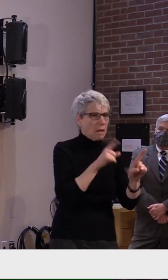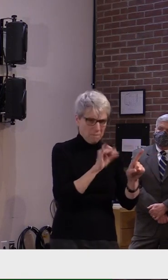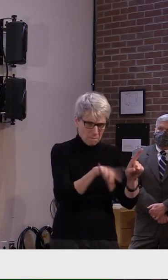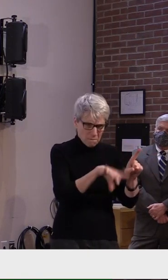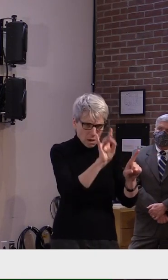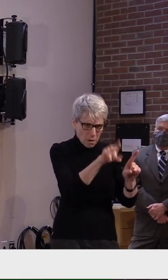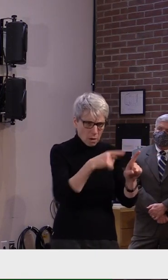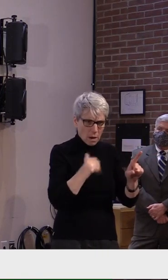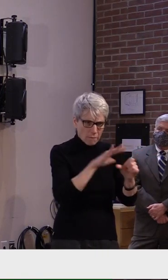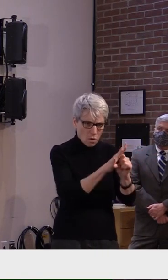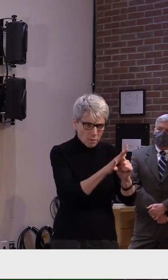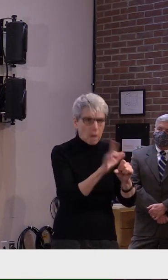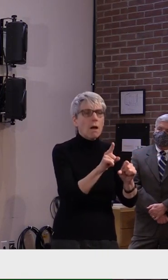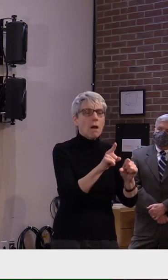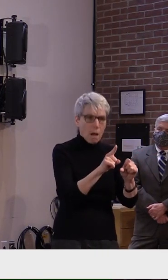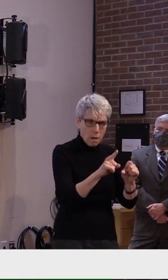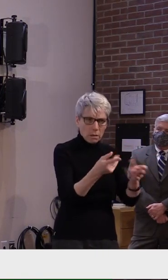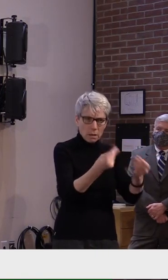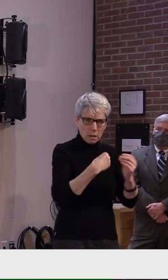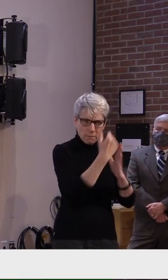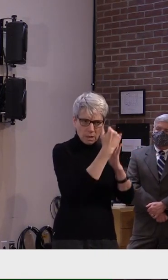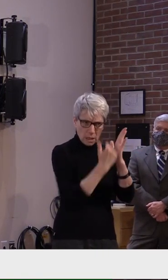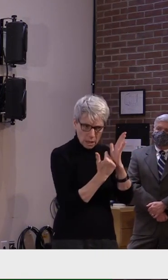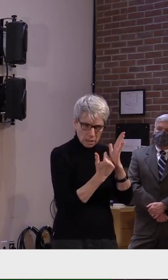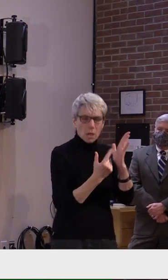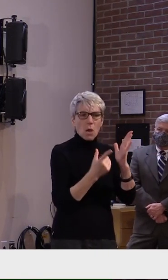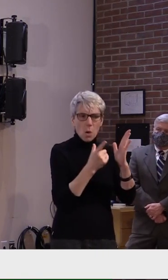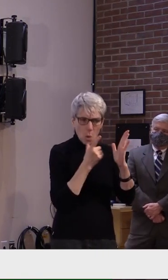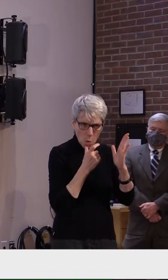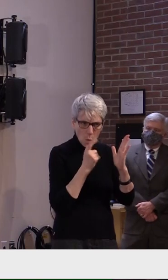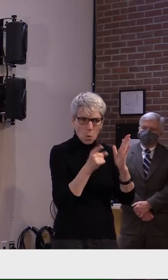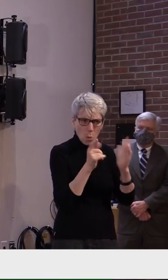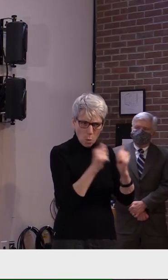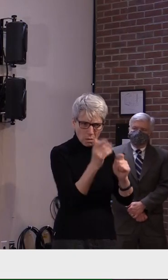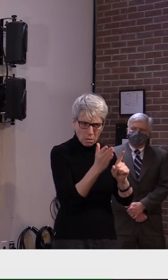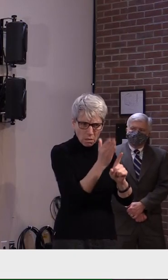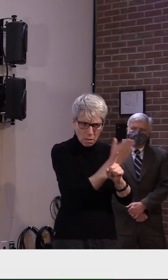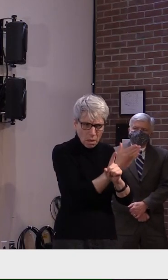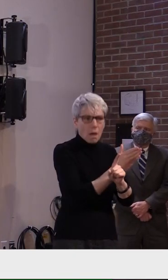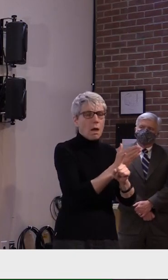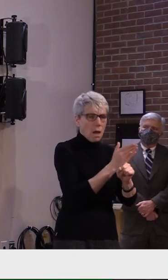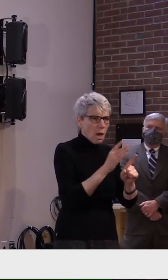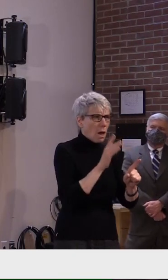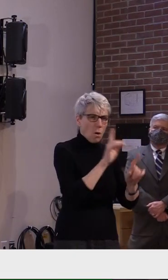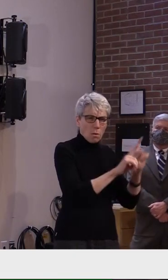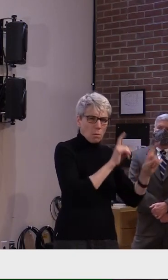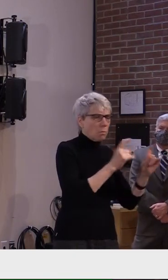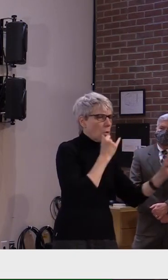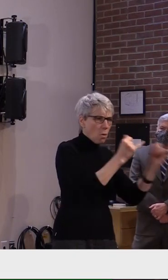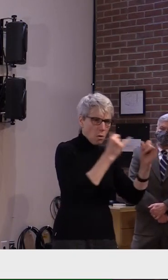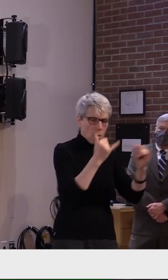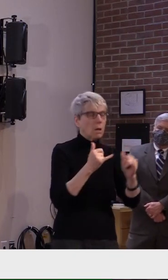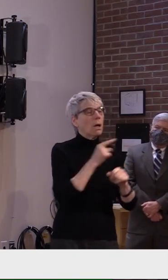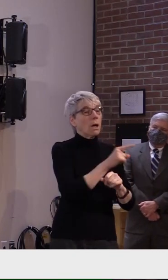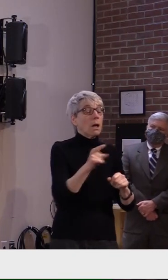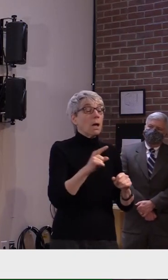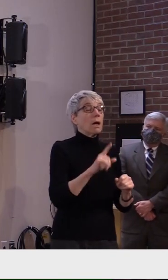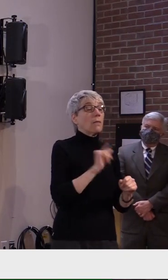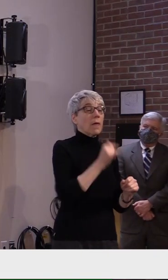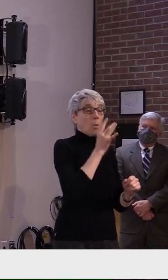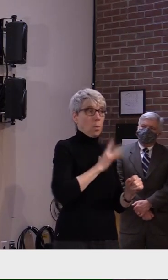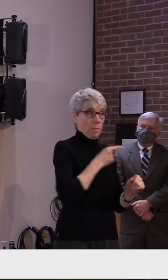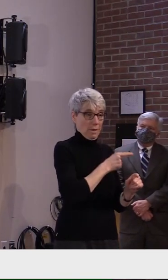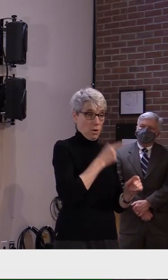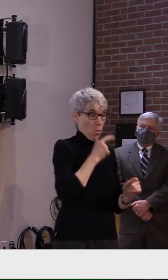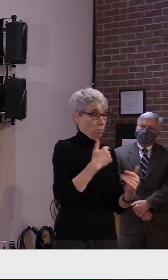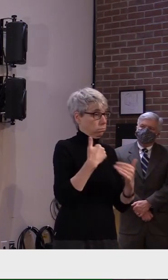She's given me permission to both use her name and her story. Her name is Monica Ogilby, and in